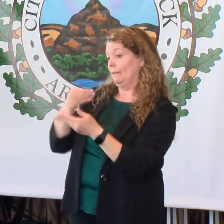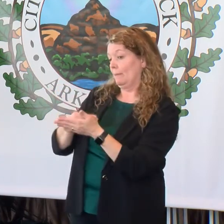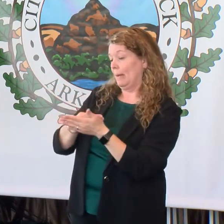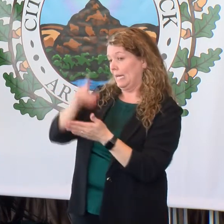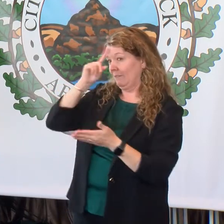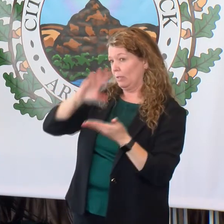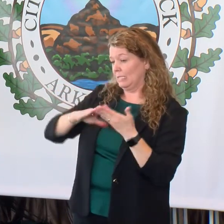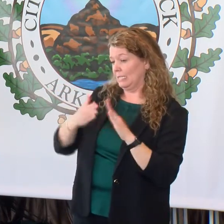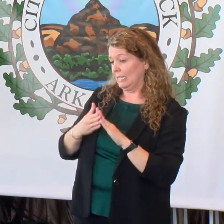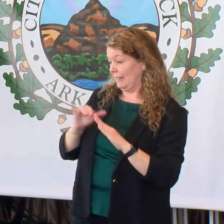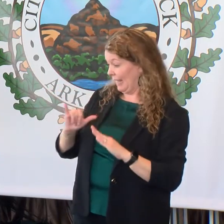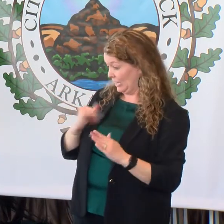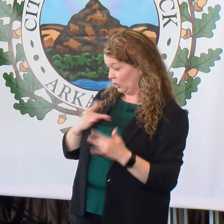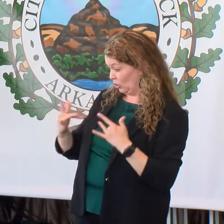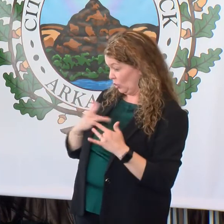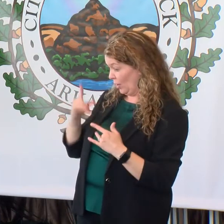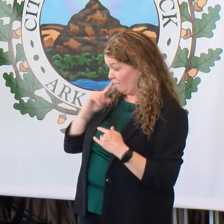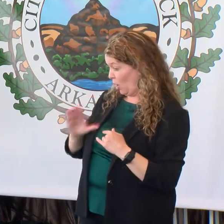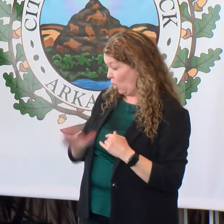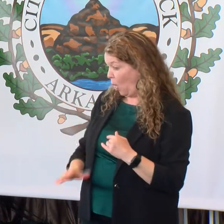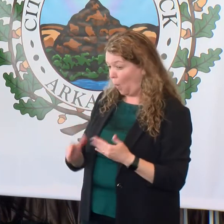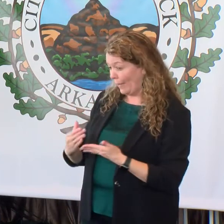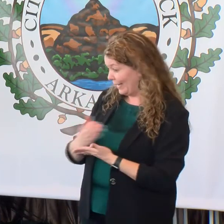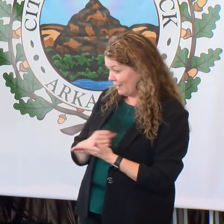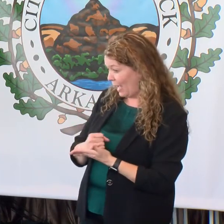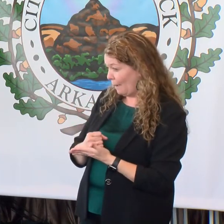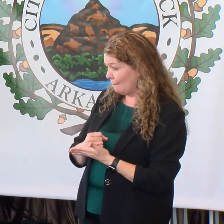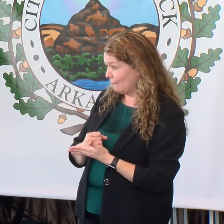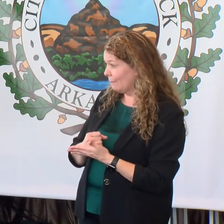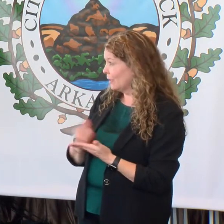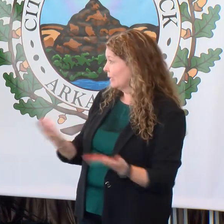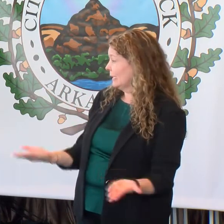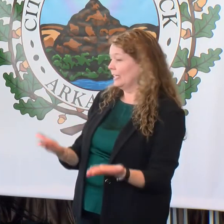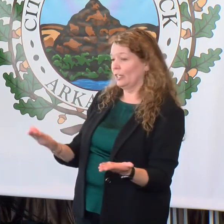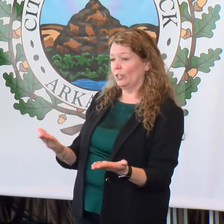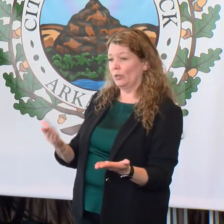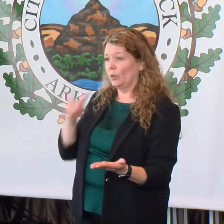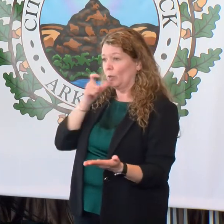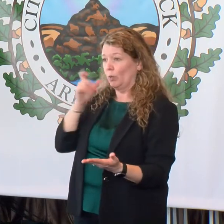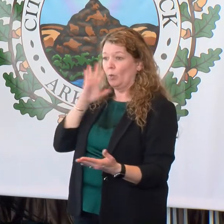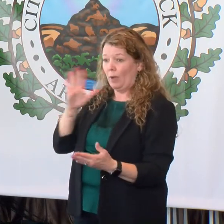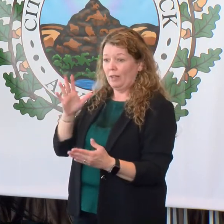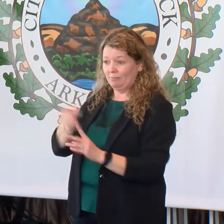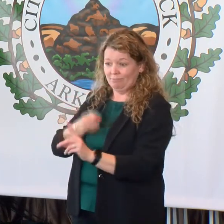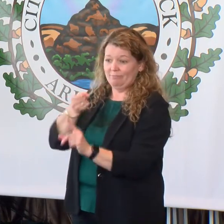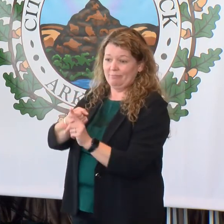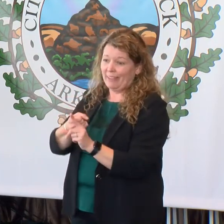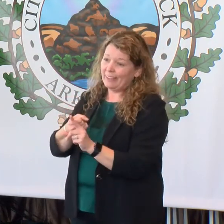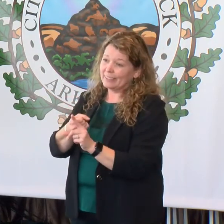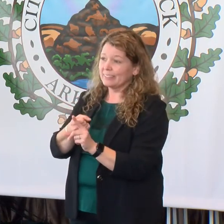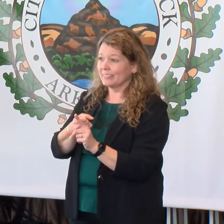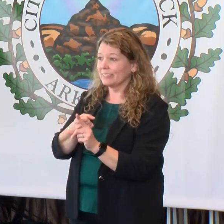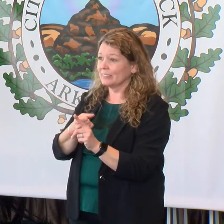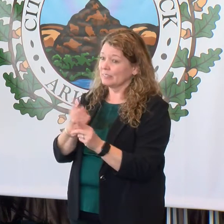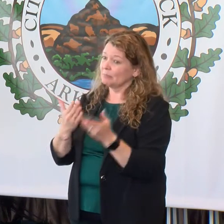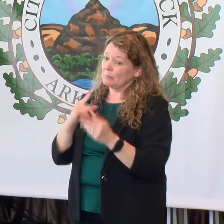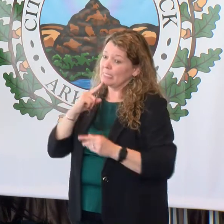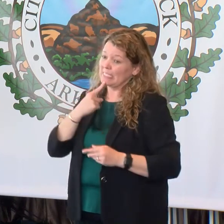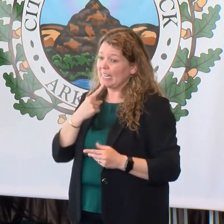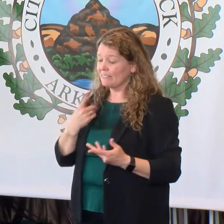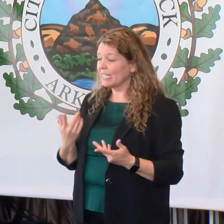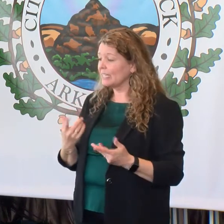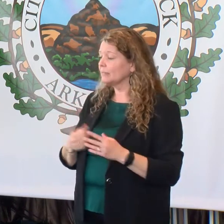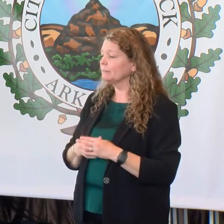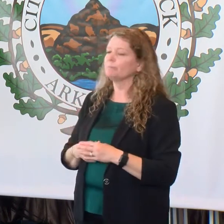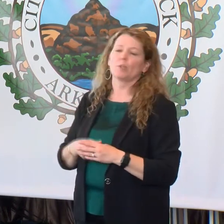But is that a concern at all for the low-income neighbors here for whom this is going to take a small but perhaps significant bite